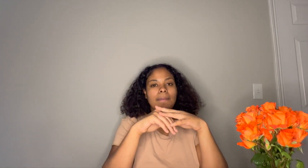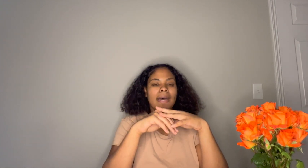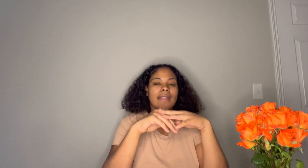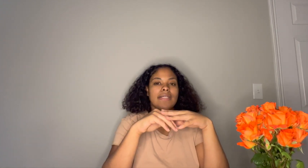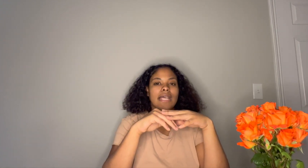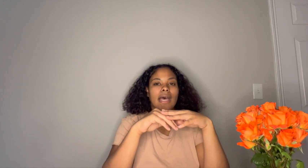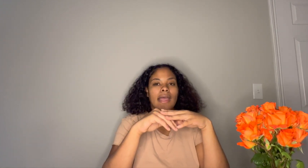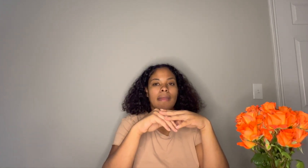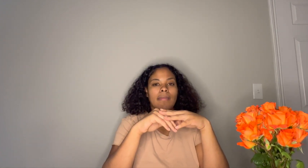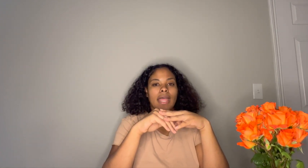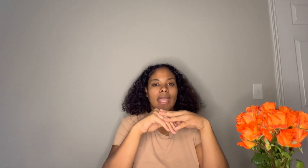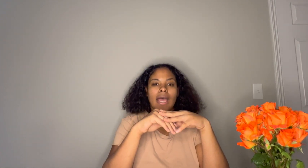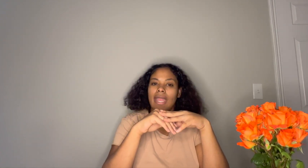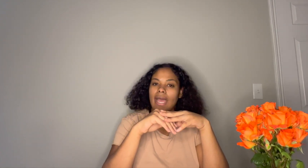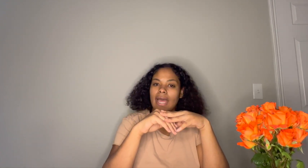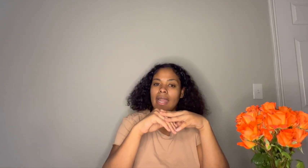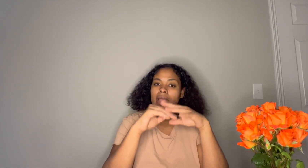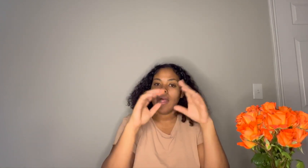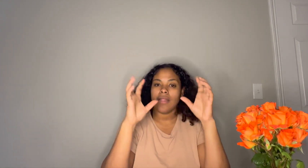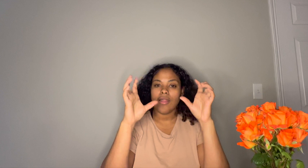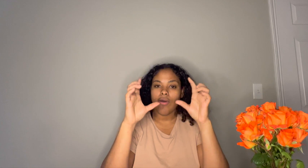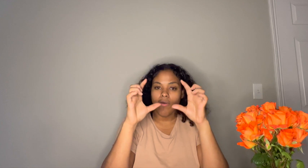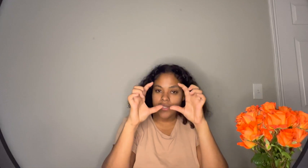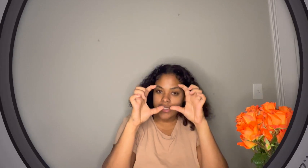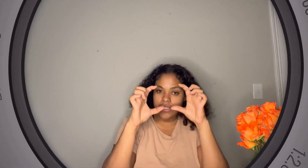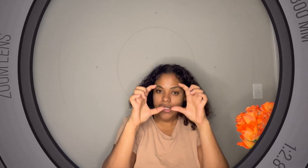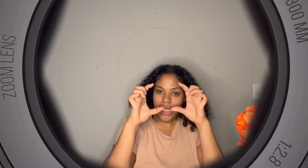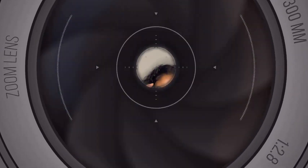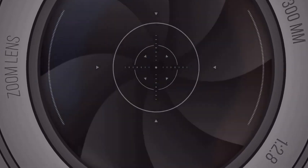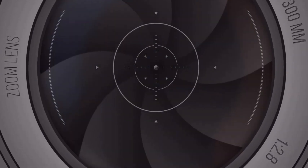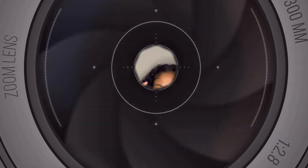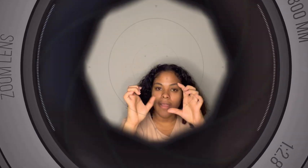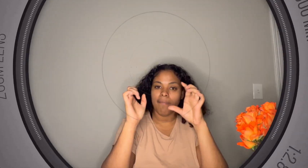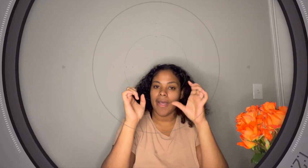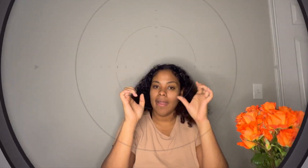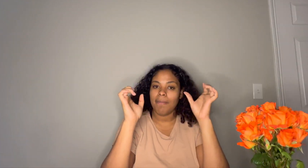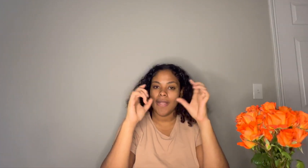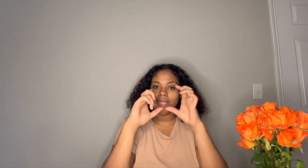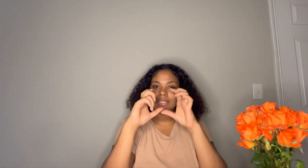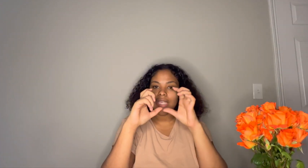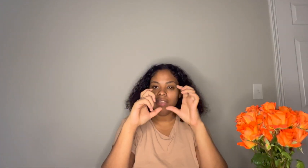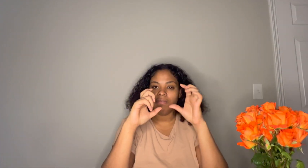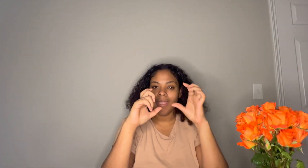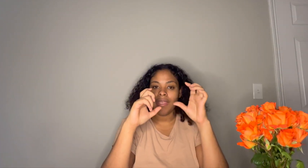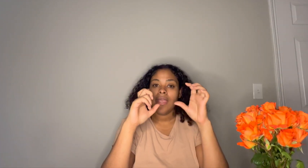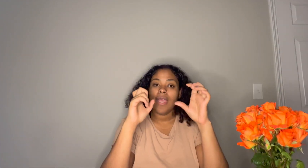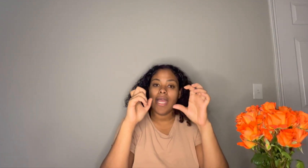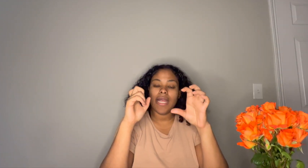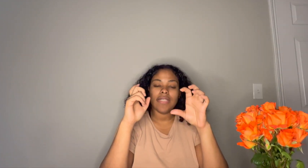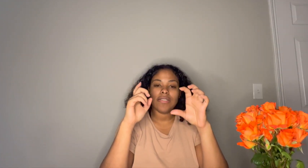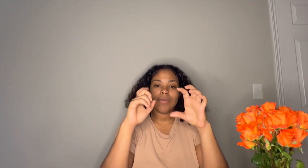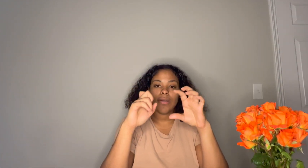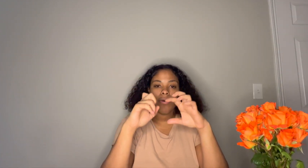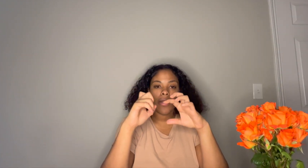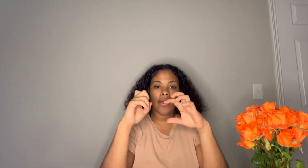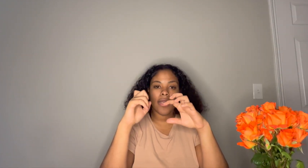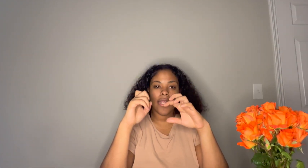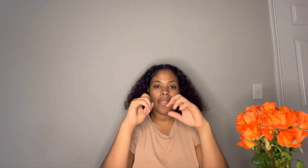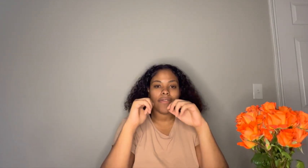by the time like I had a little digital camera that my parents gave me and I used to record on it use